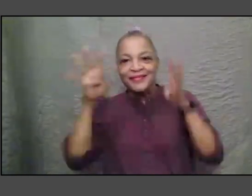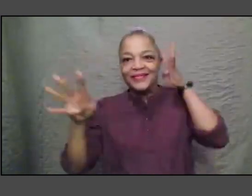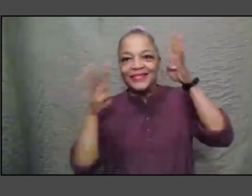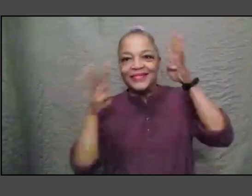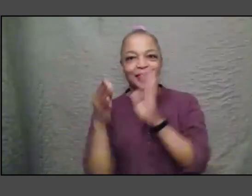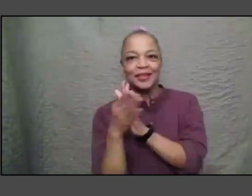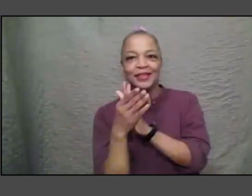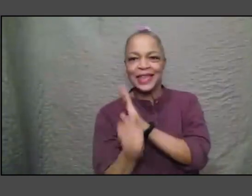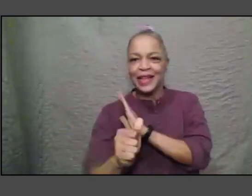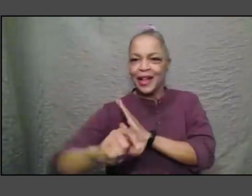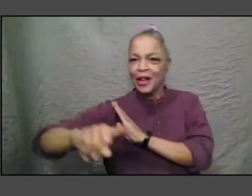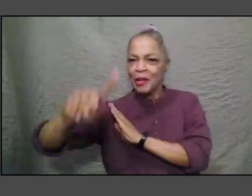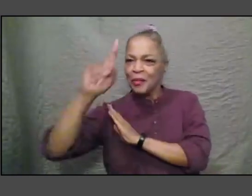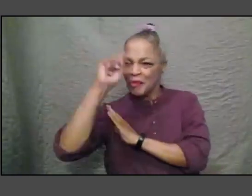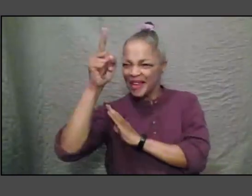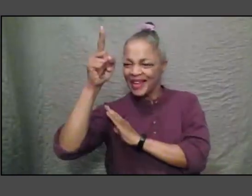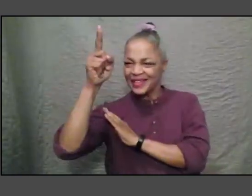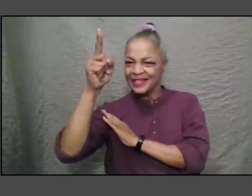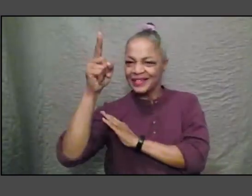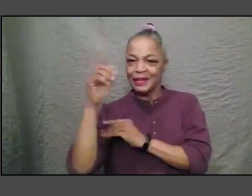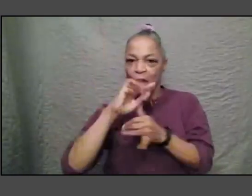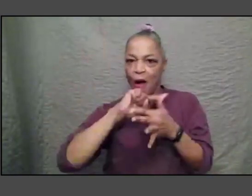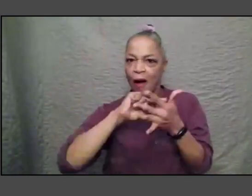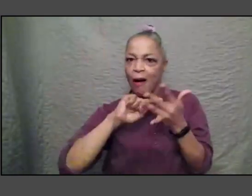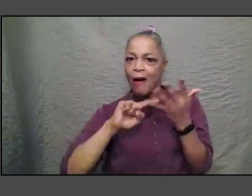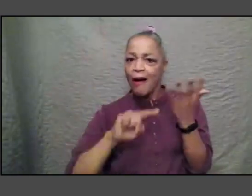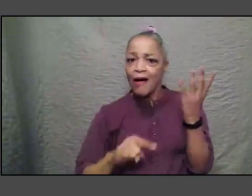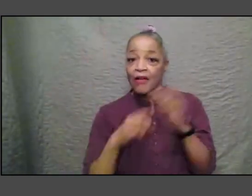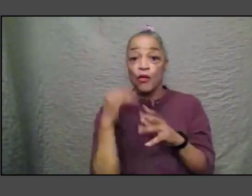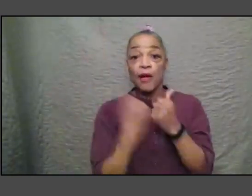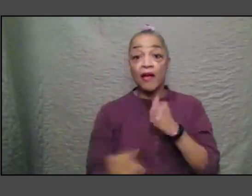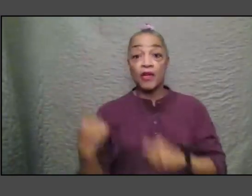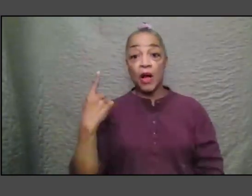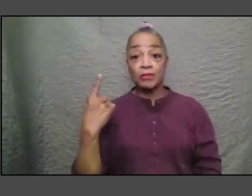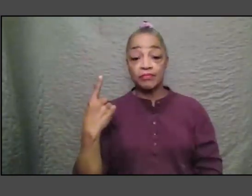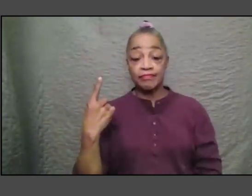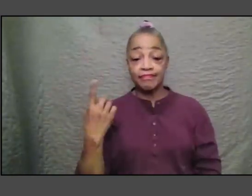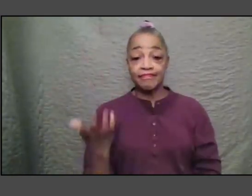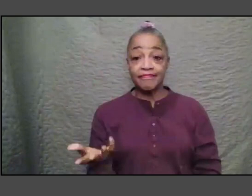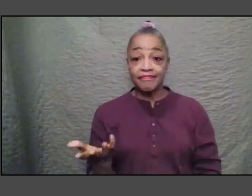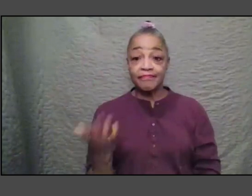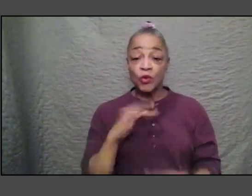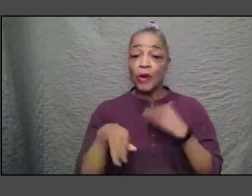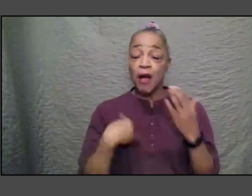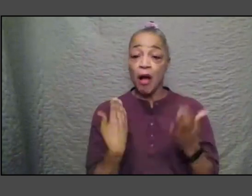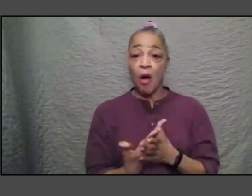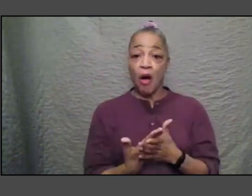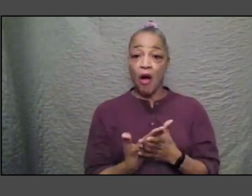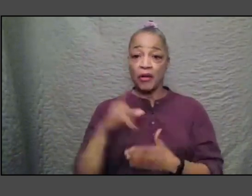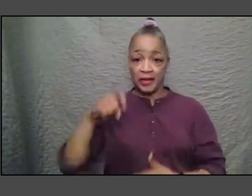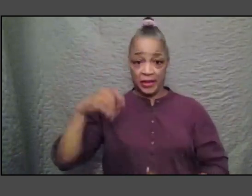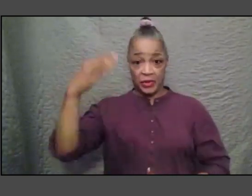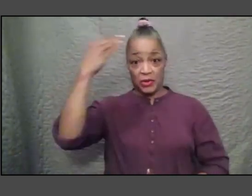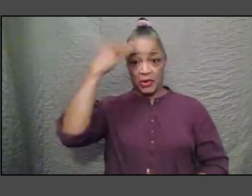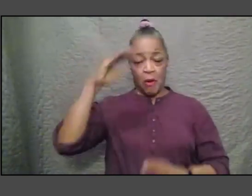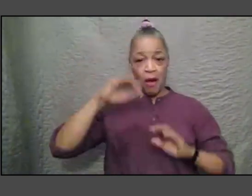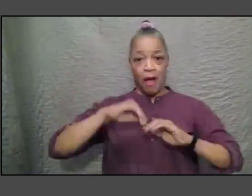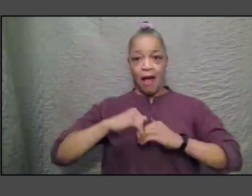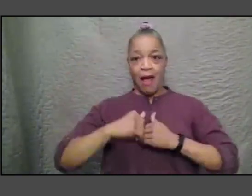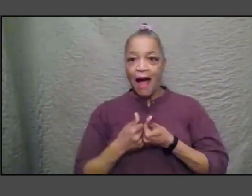all of that for everybody we all need to know how to get over in this life we